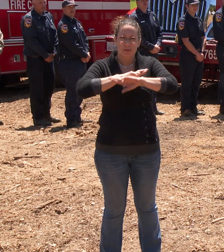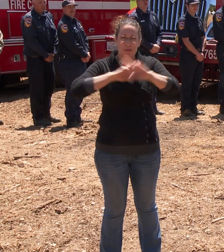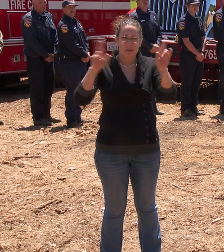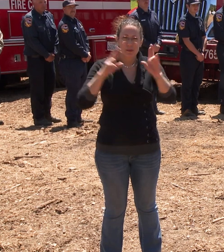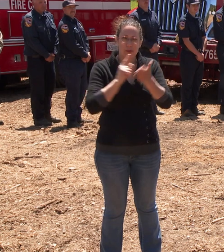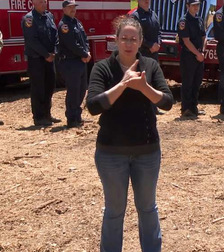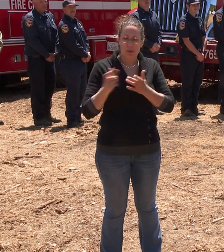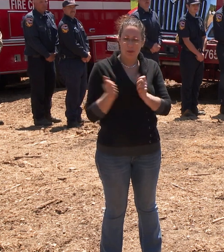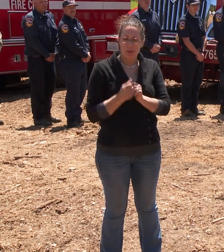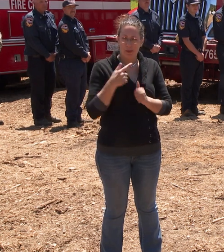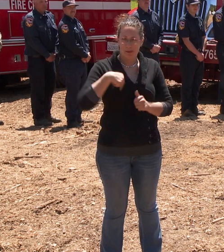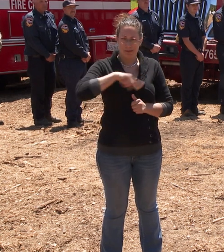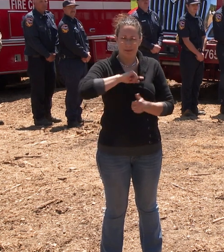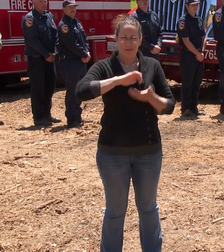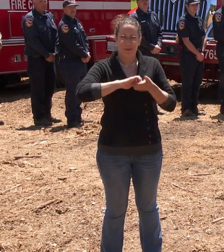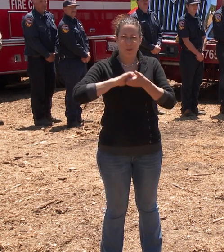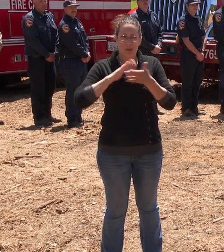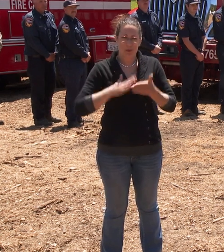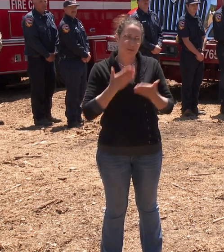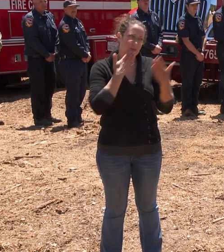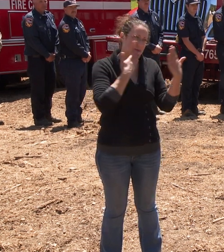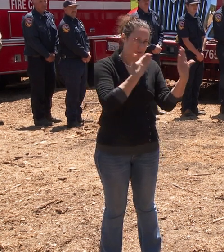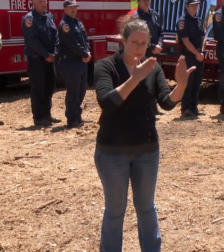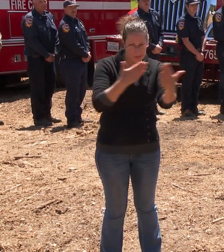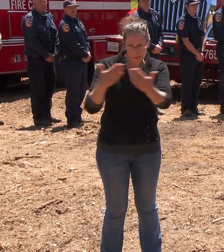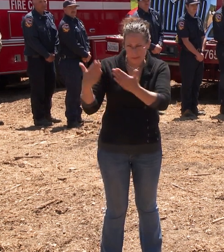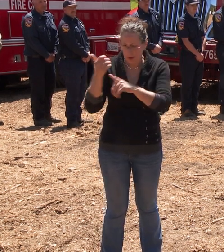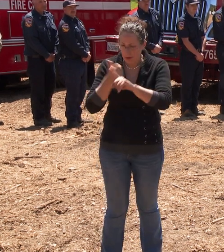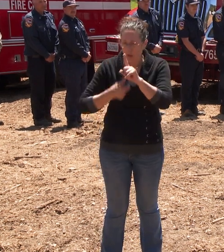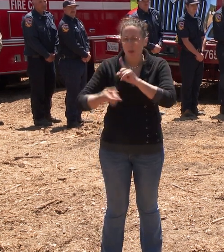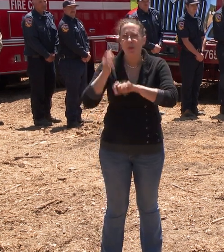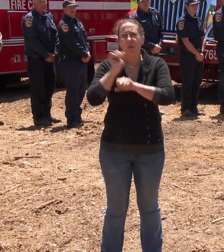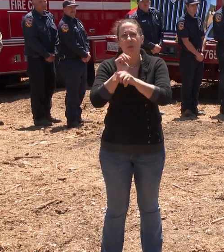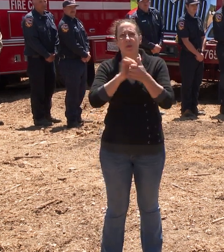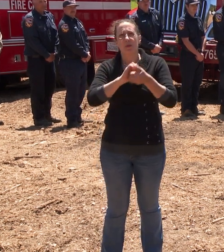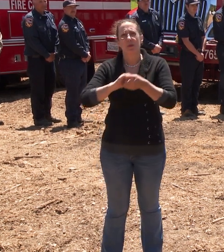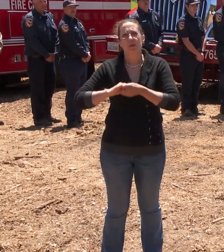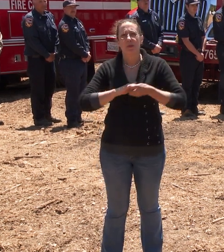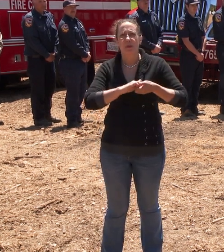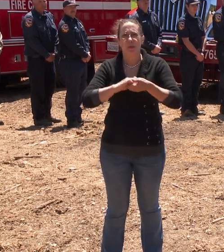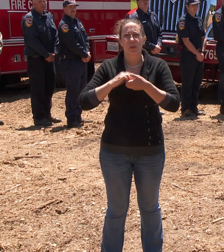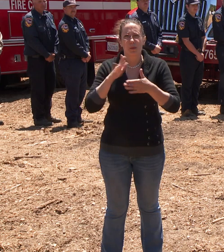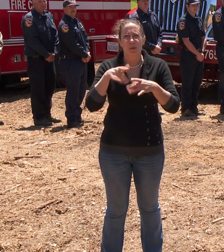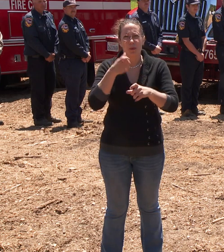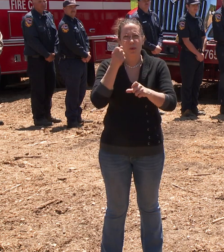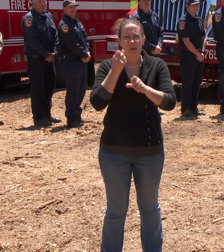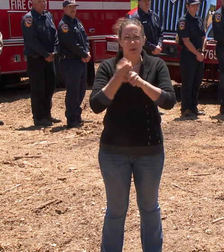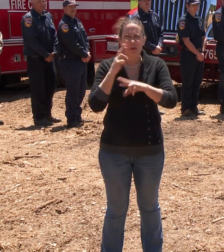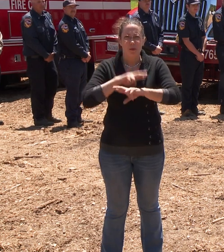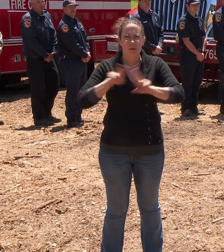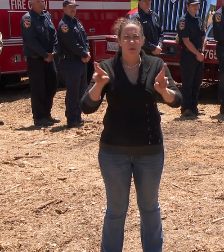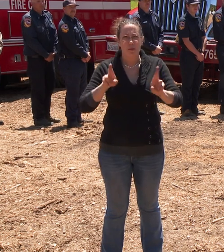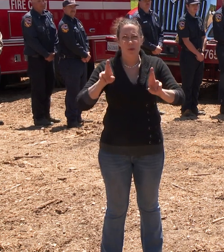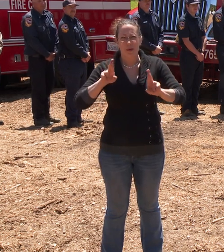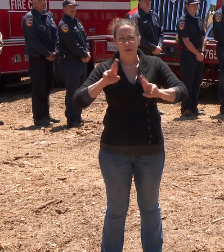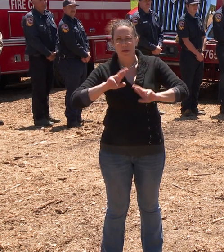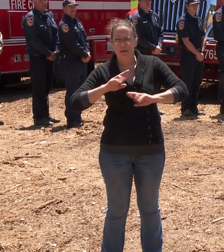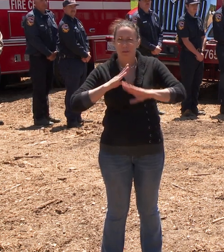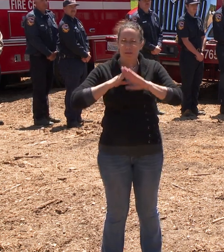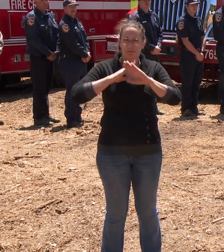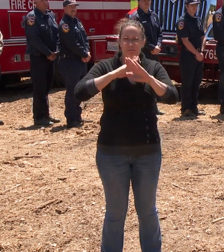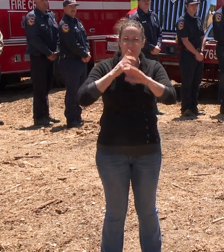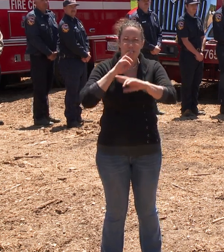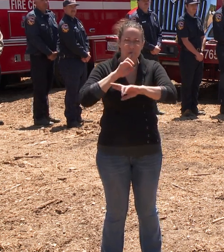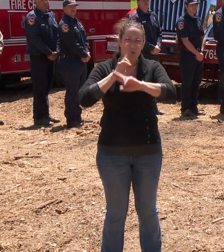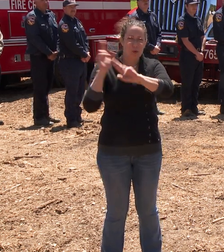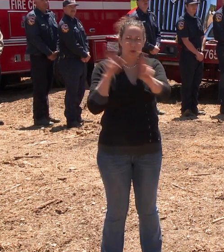I want to begin by thanking all of our partners who work with us throughout the year in wildfire prevention, preparedness, and response. No one